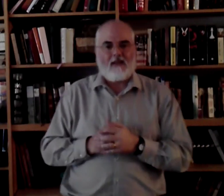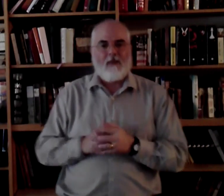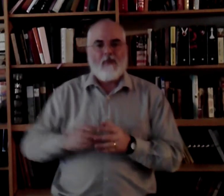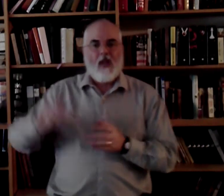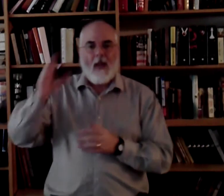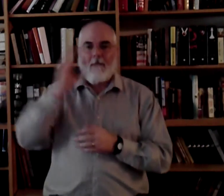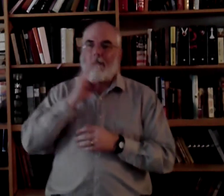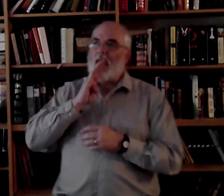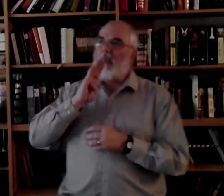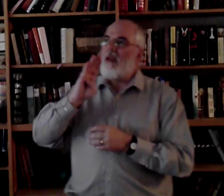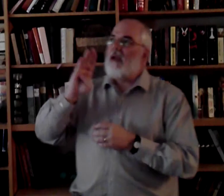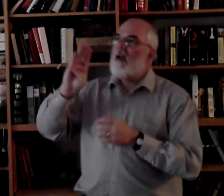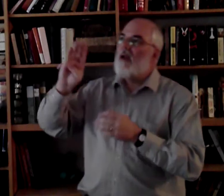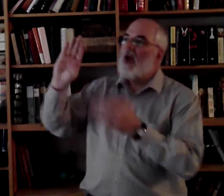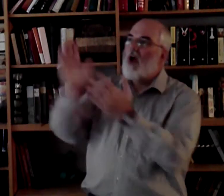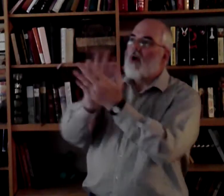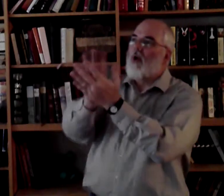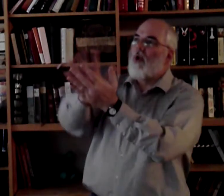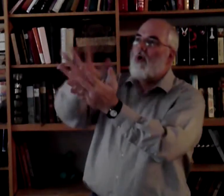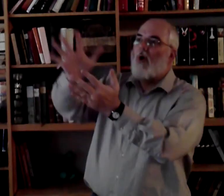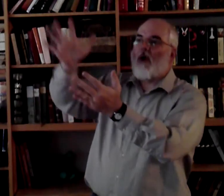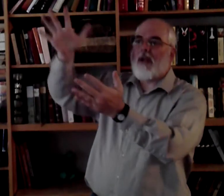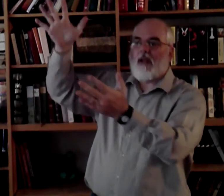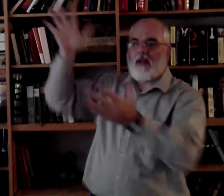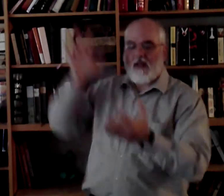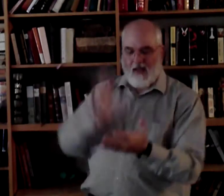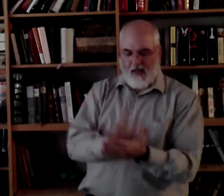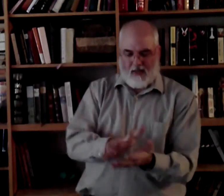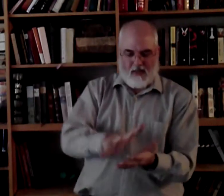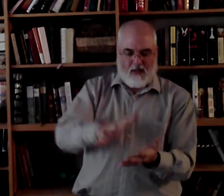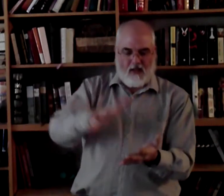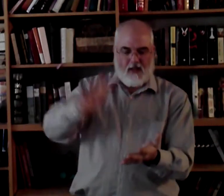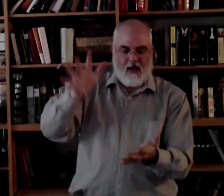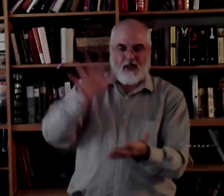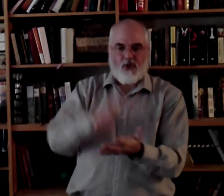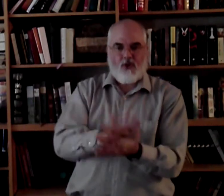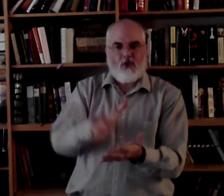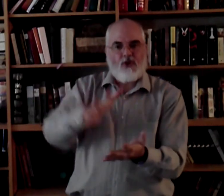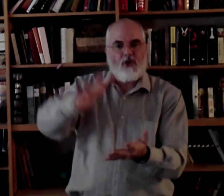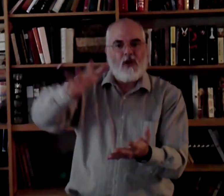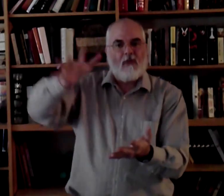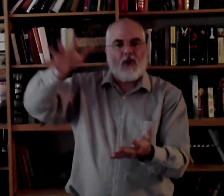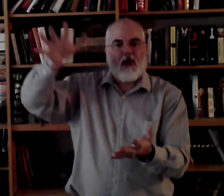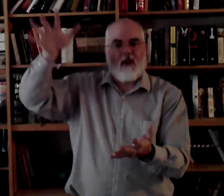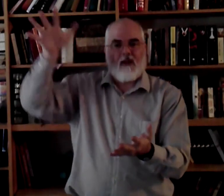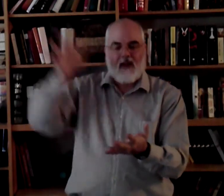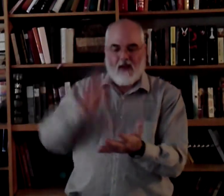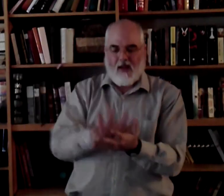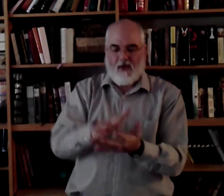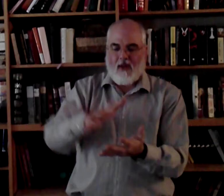Be glory. Kind of shimmering. Okay?